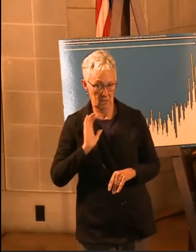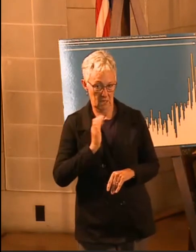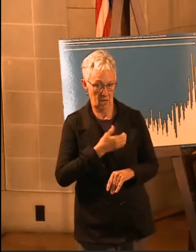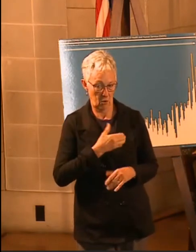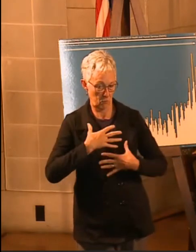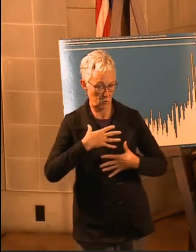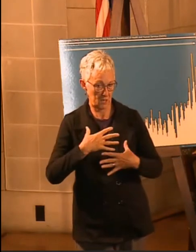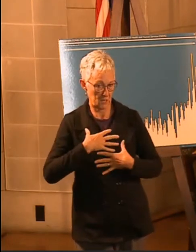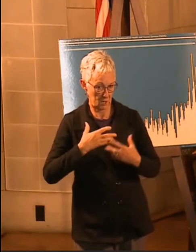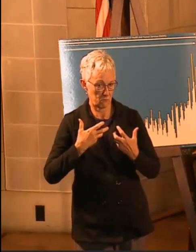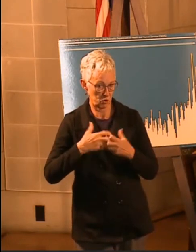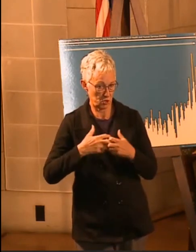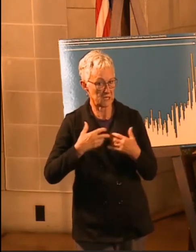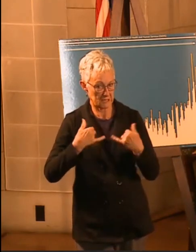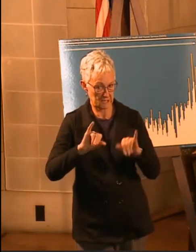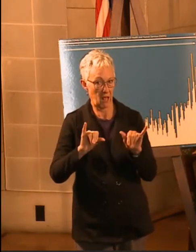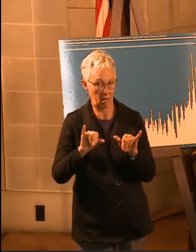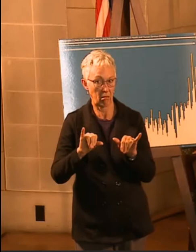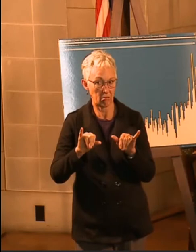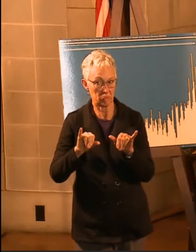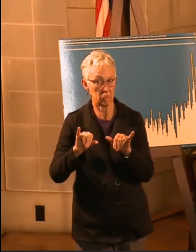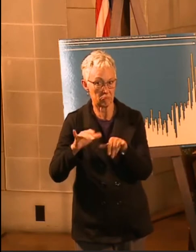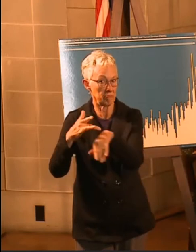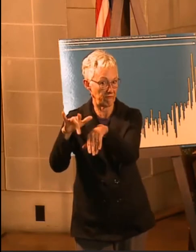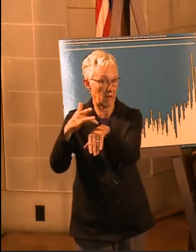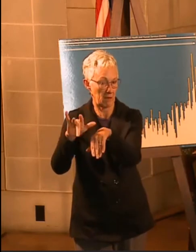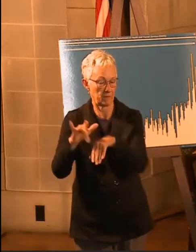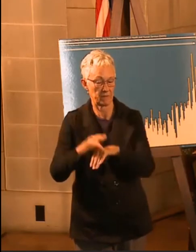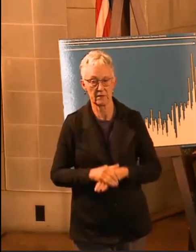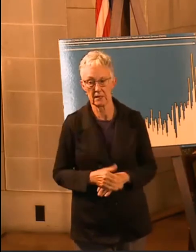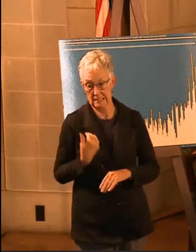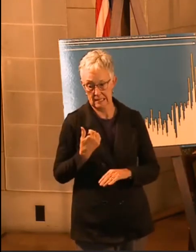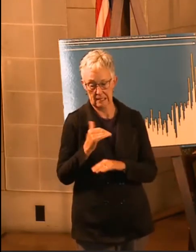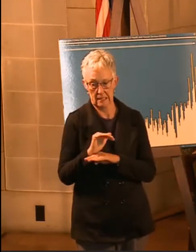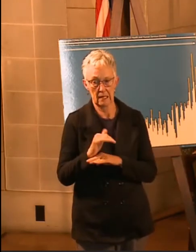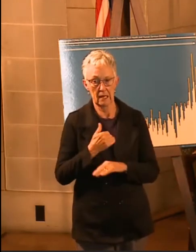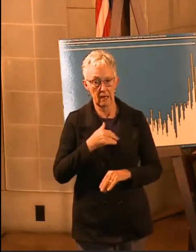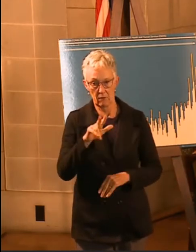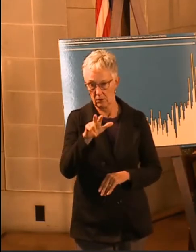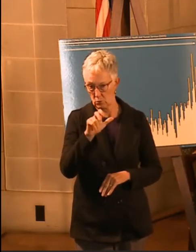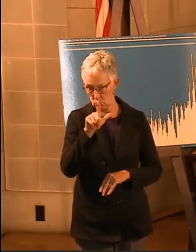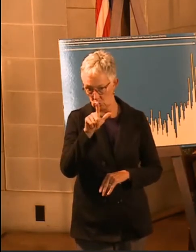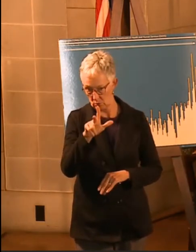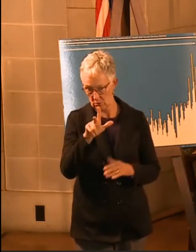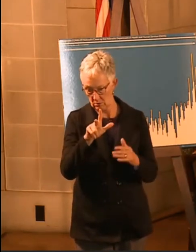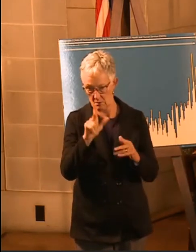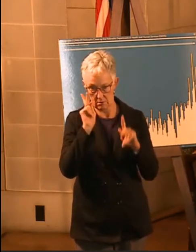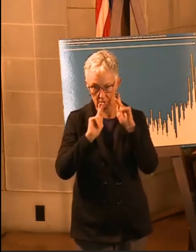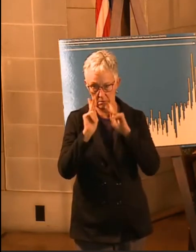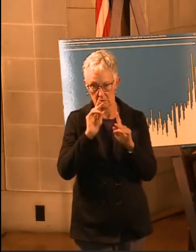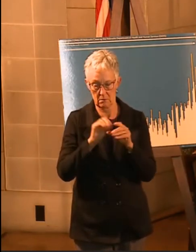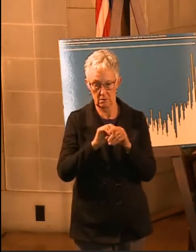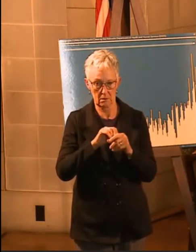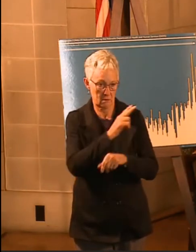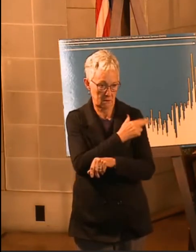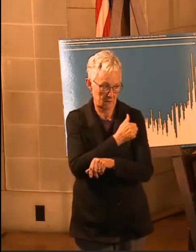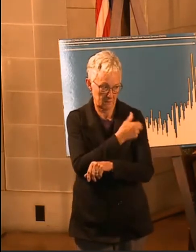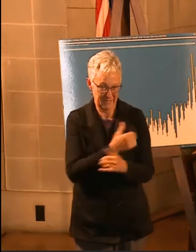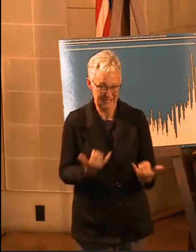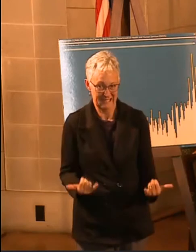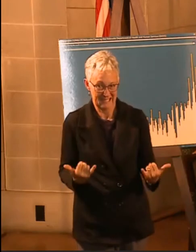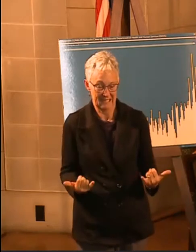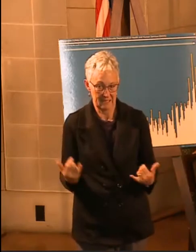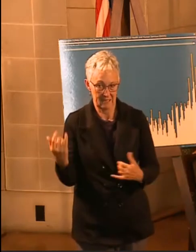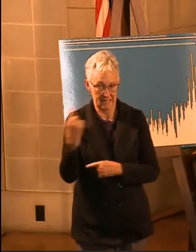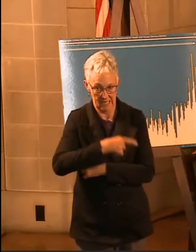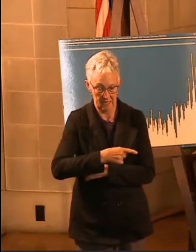hospitalizations. As of last night, we had 323 people in the hospital, which is nearly 40% more than when